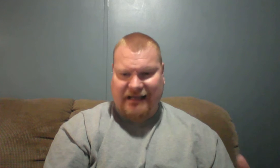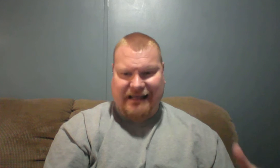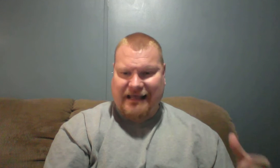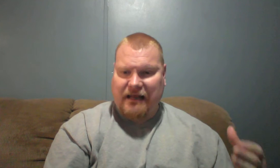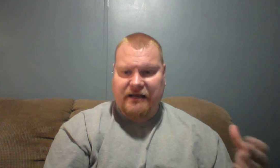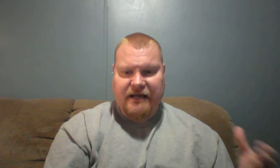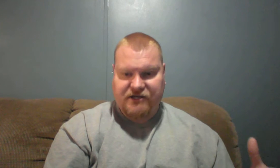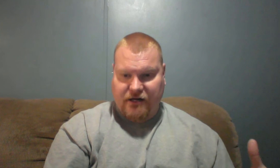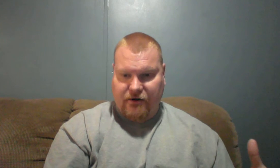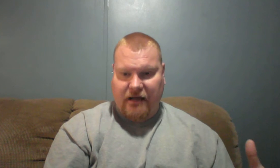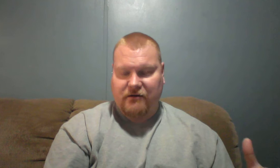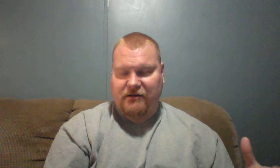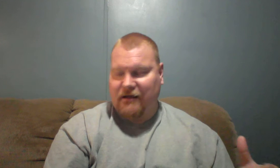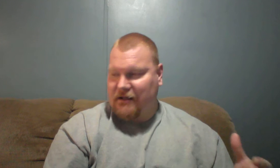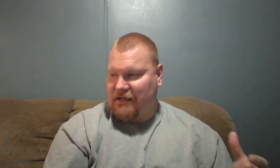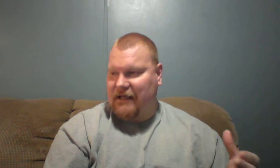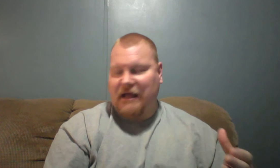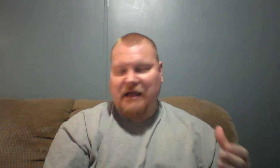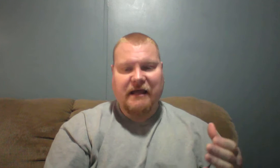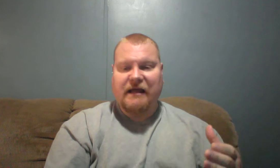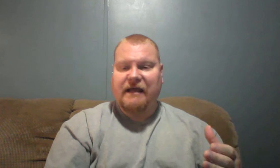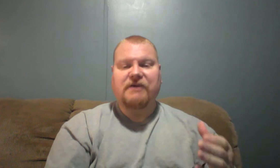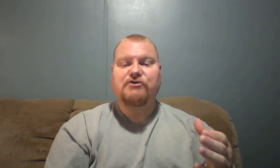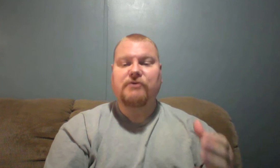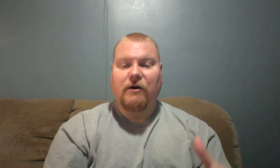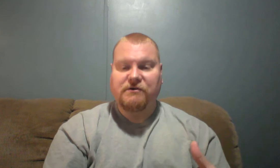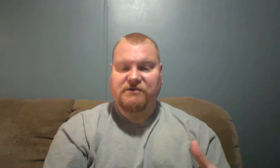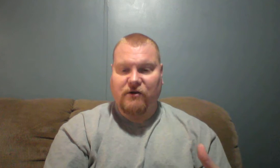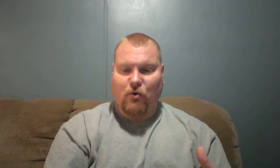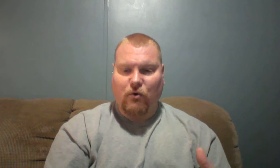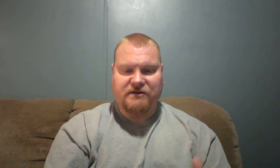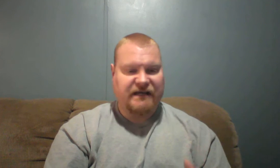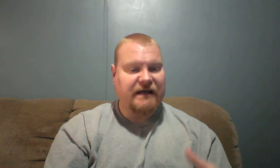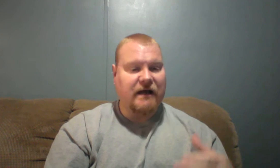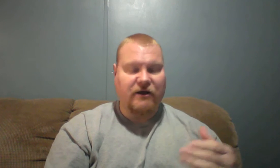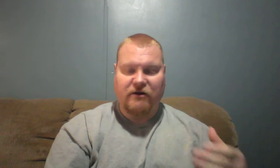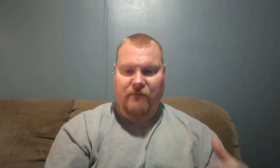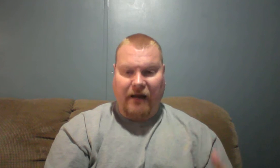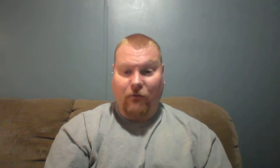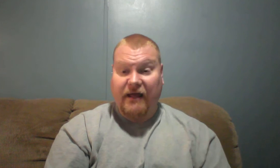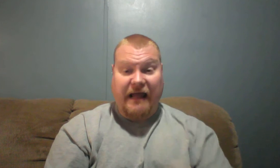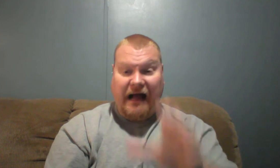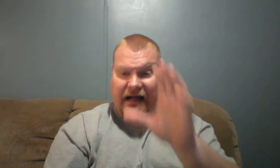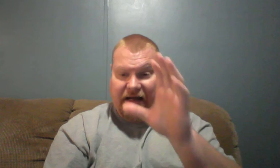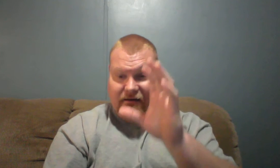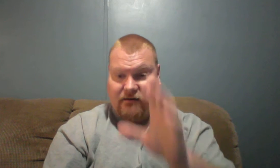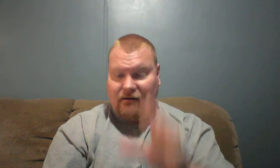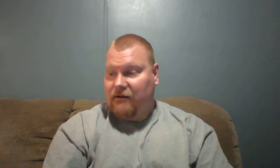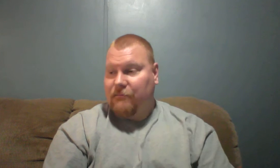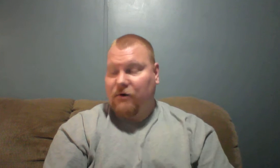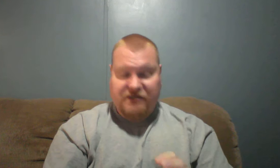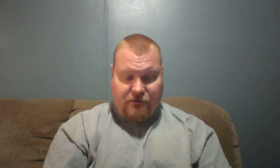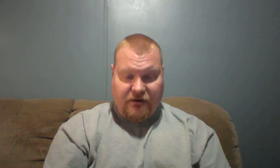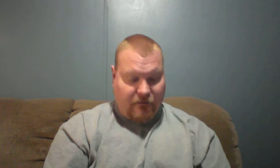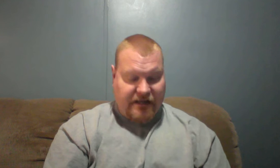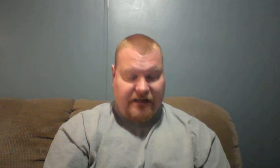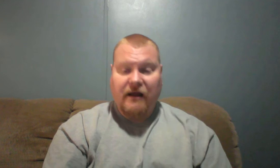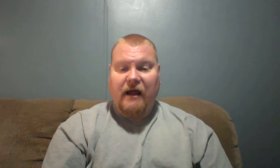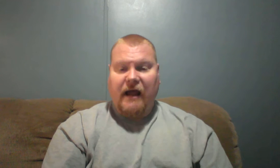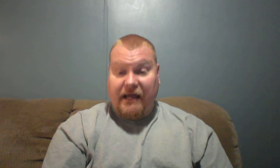Get a dictionary down. Get a strong concordance. Get a good Bible. Hey, I can personally recommend, and